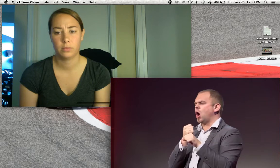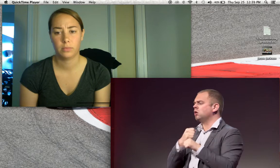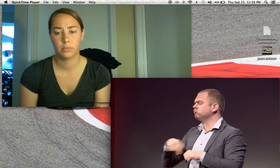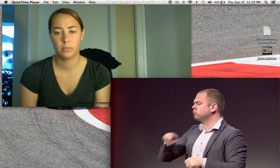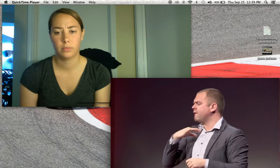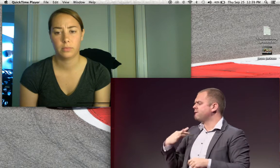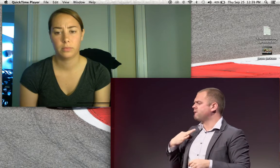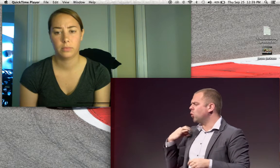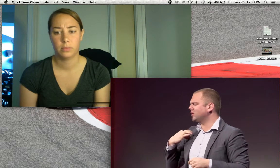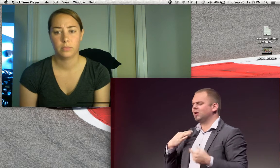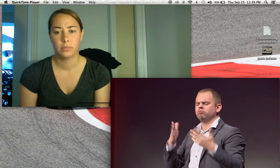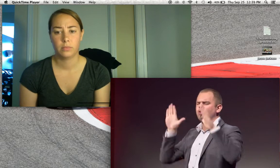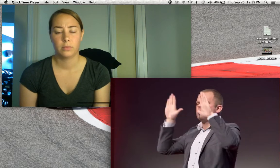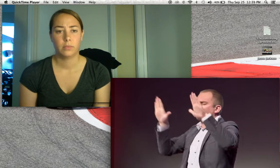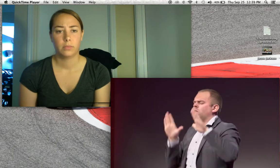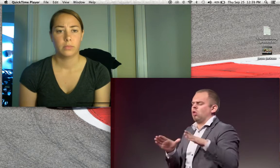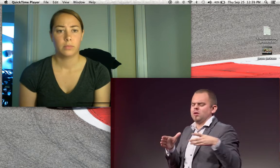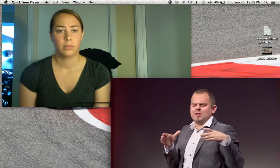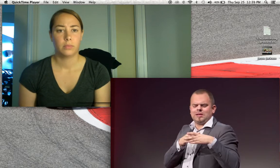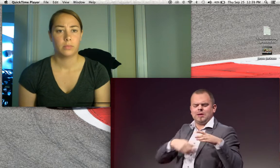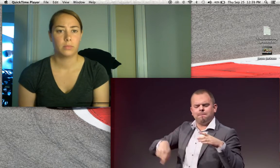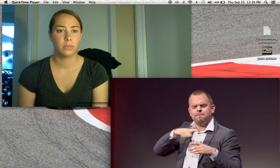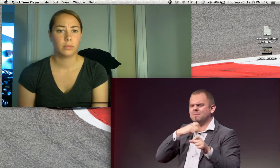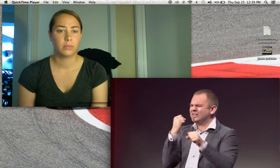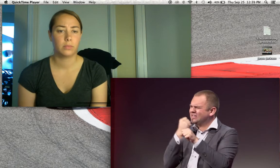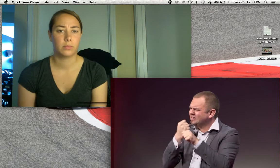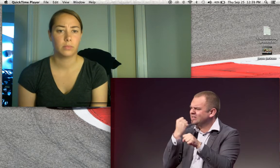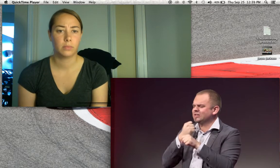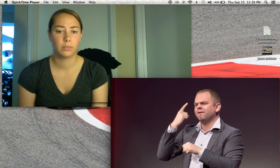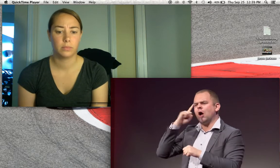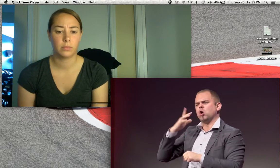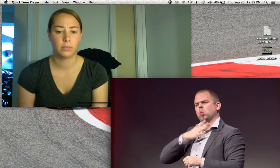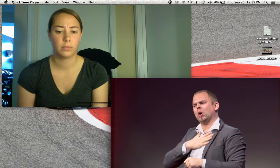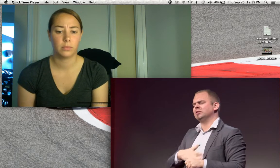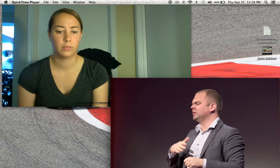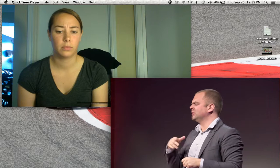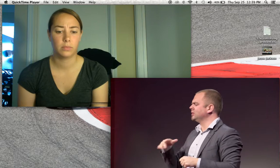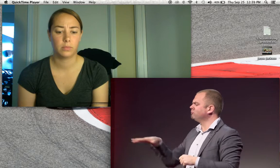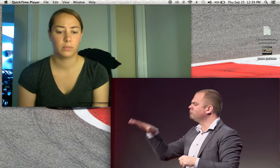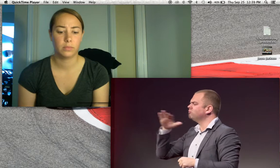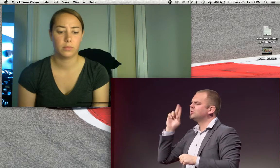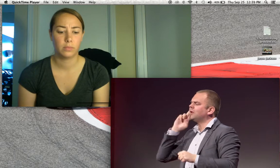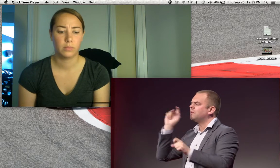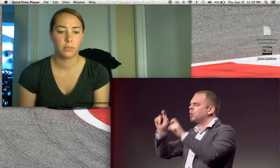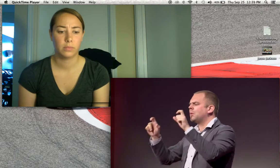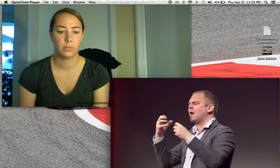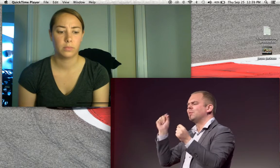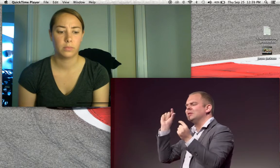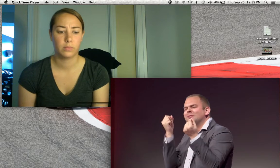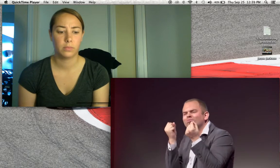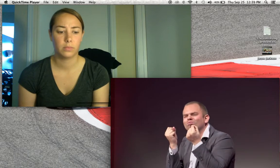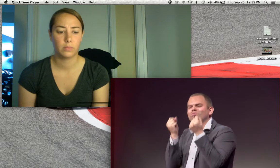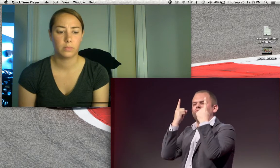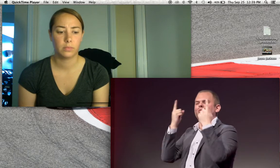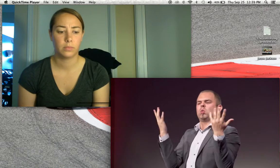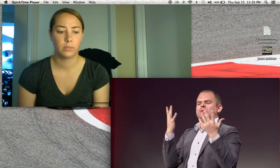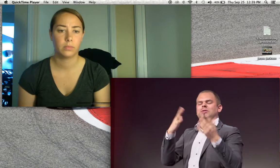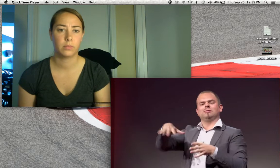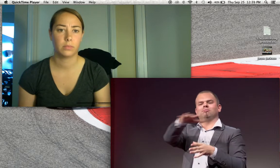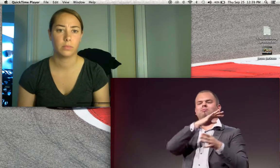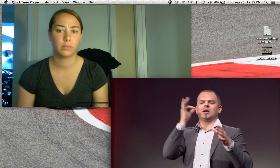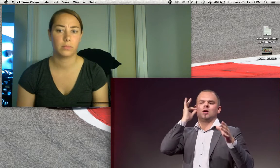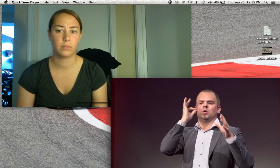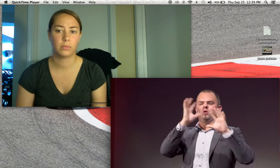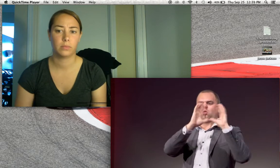And we have a wonderful team, they're all volunteers, and they work very hard to give people, deaf people, the